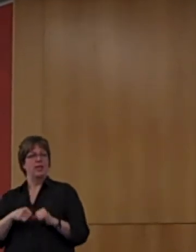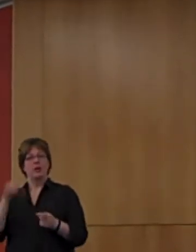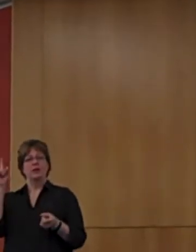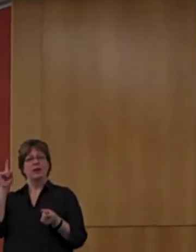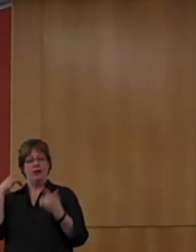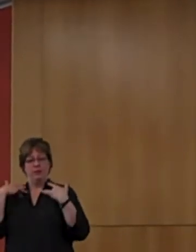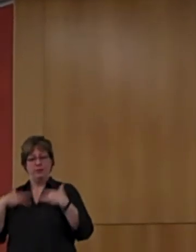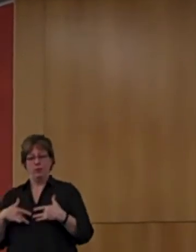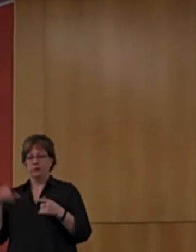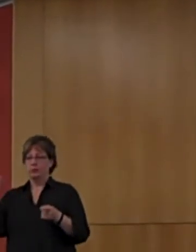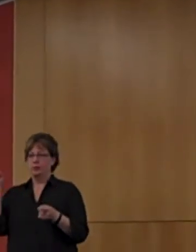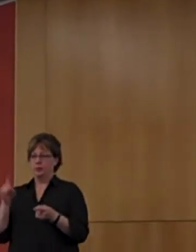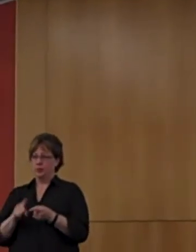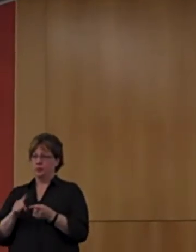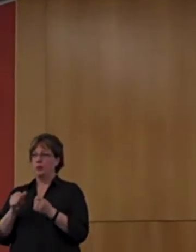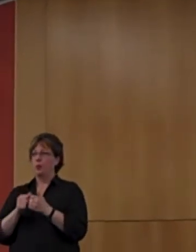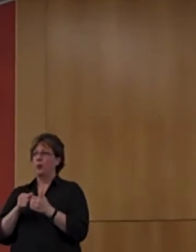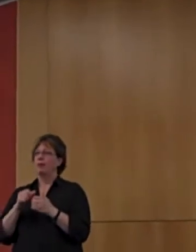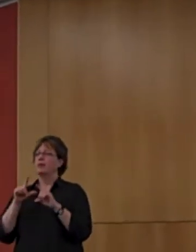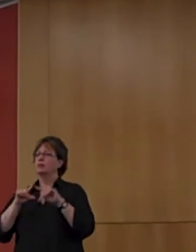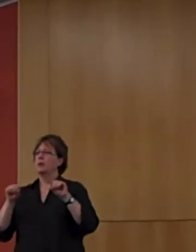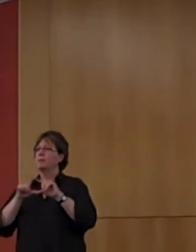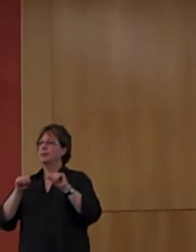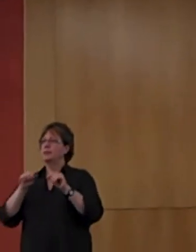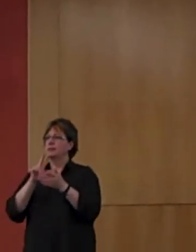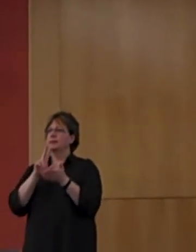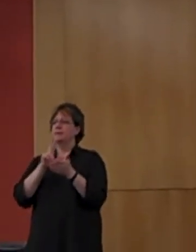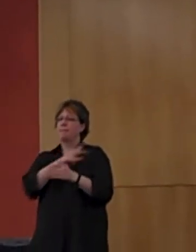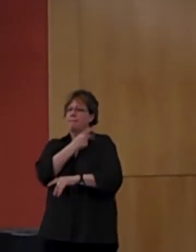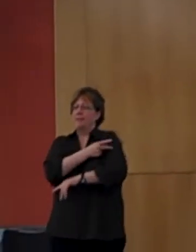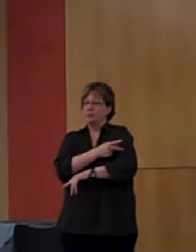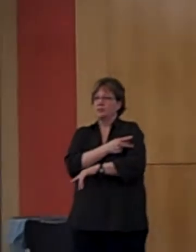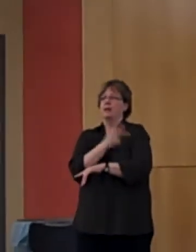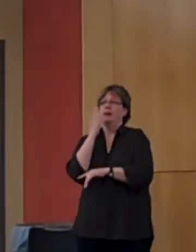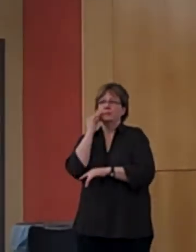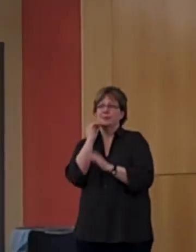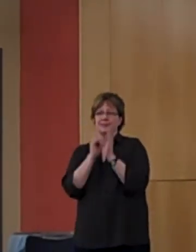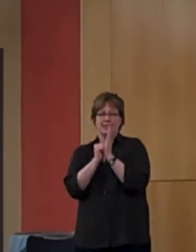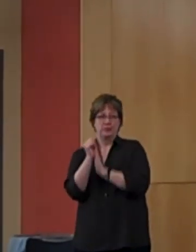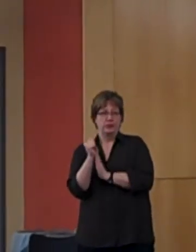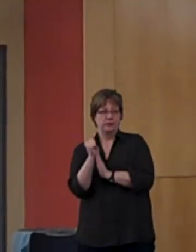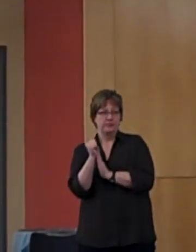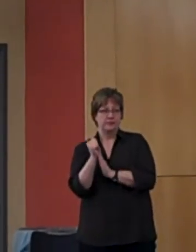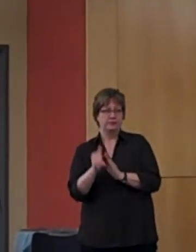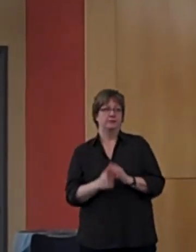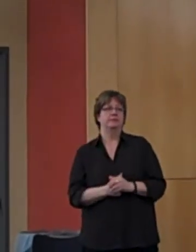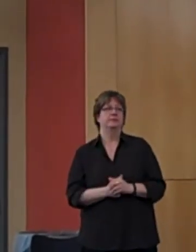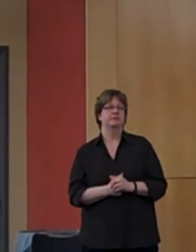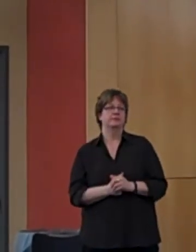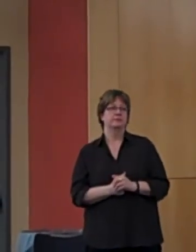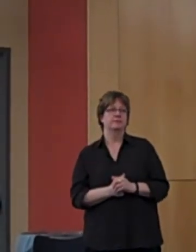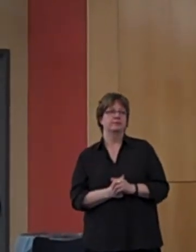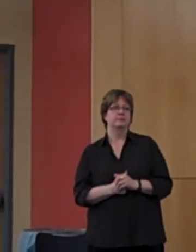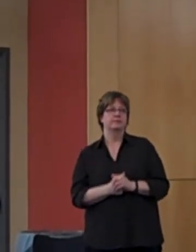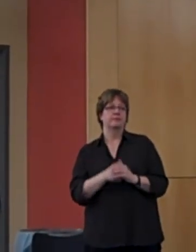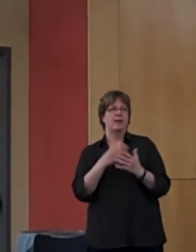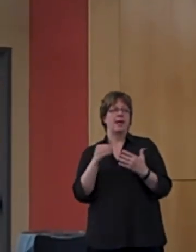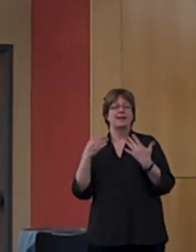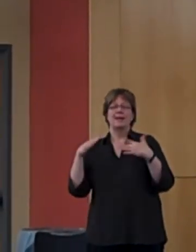in Japanese patients diagnosed with cancer. And finally, decreased levels of anxiety, as in the